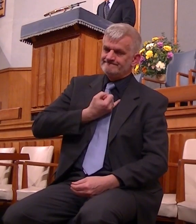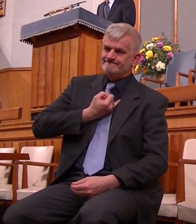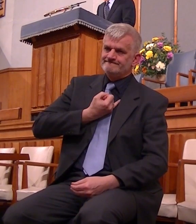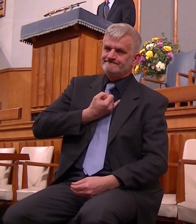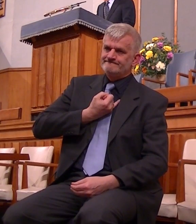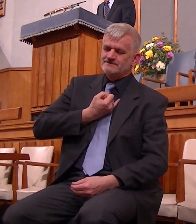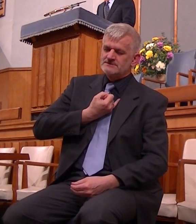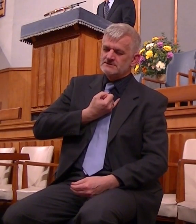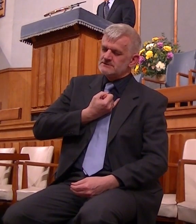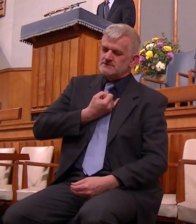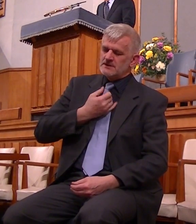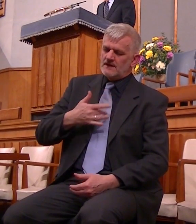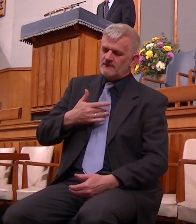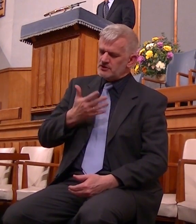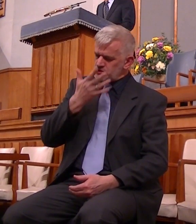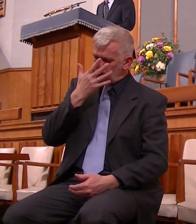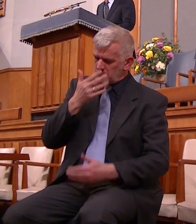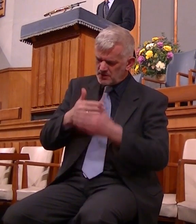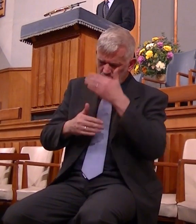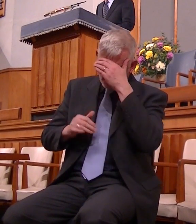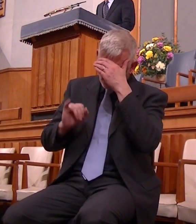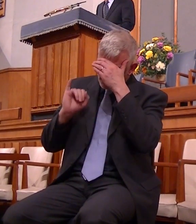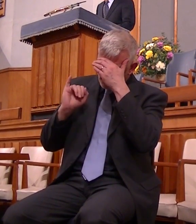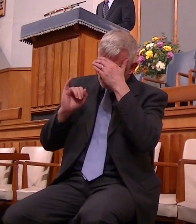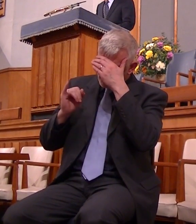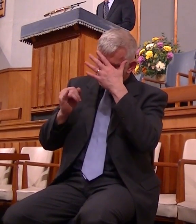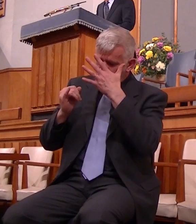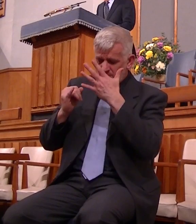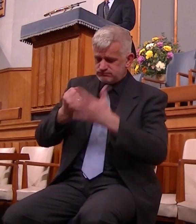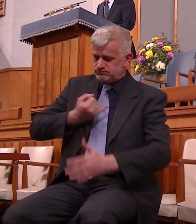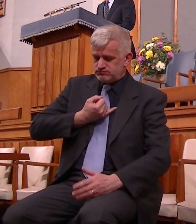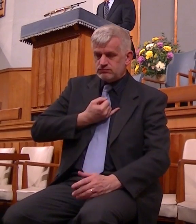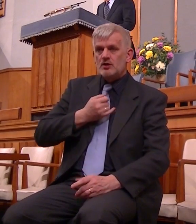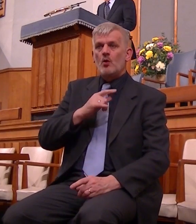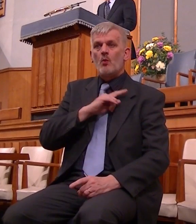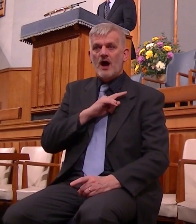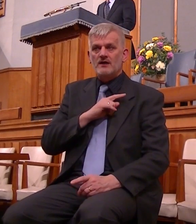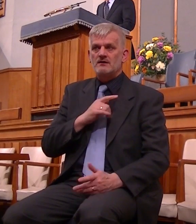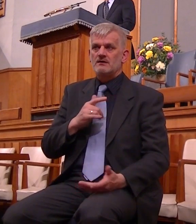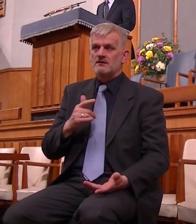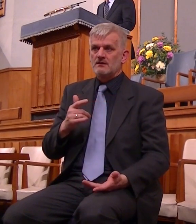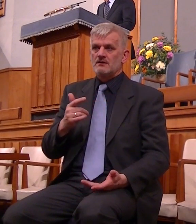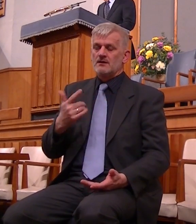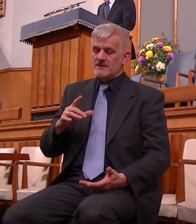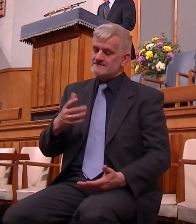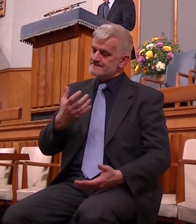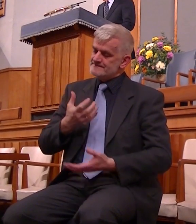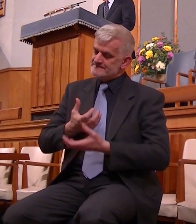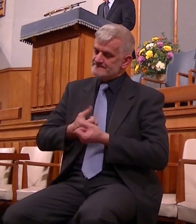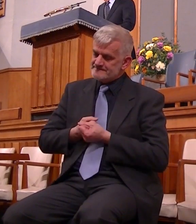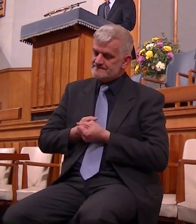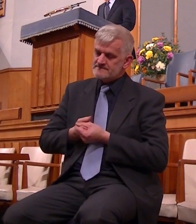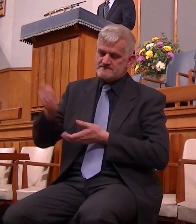I was ashamed yea even confounded because I declare the reproach of